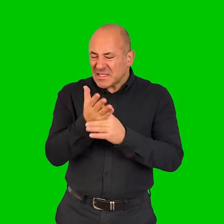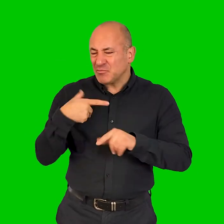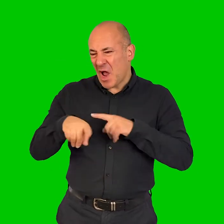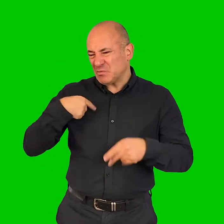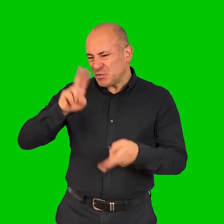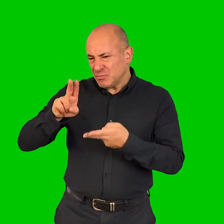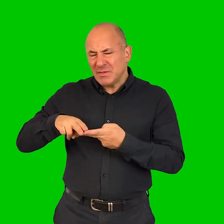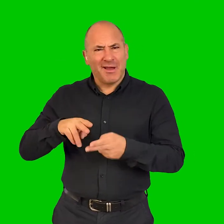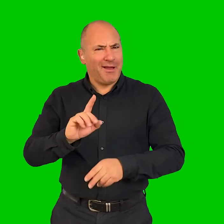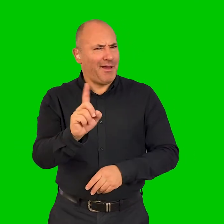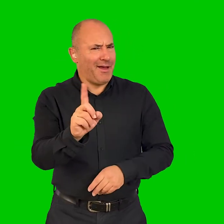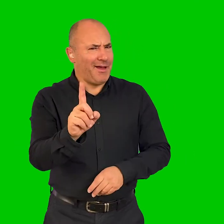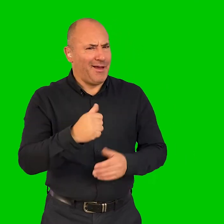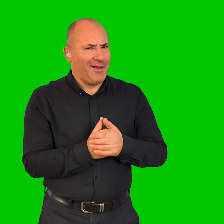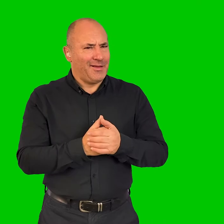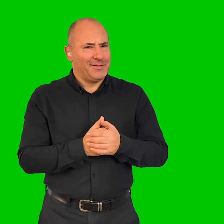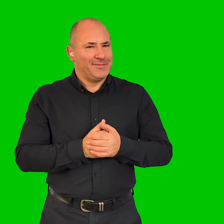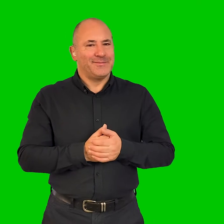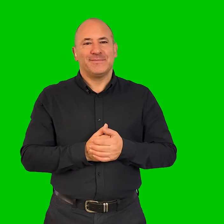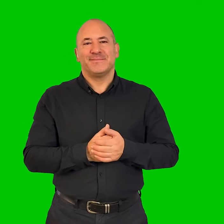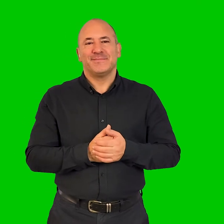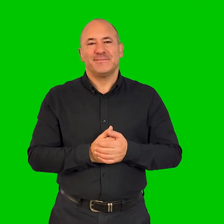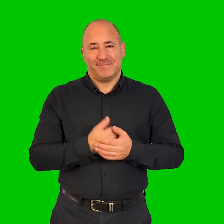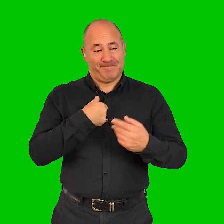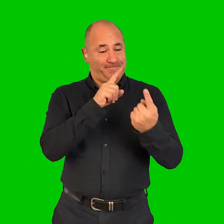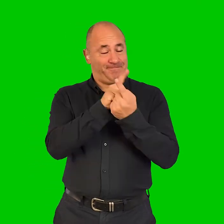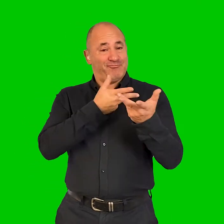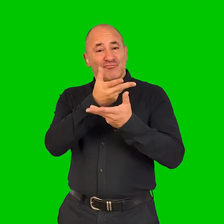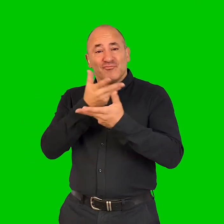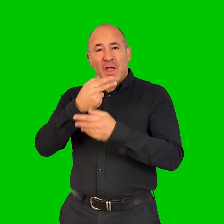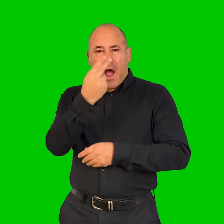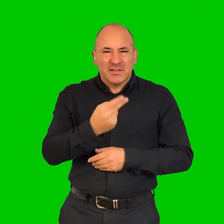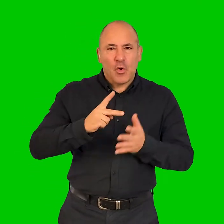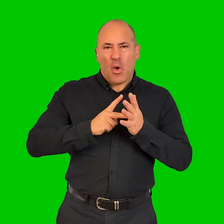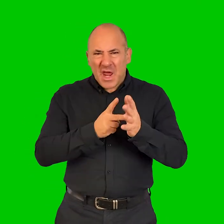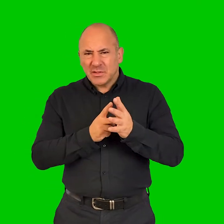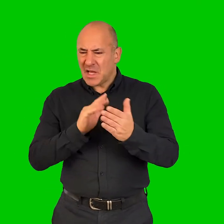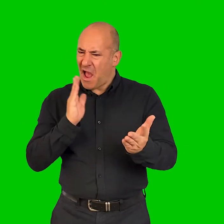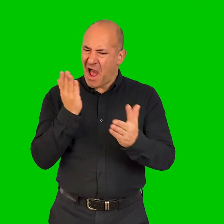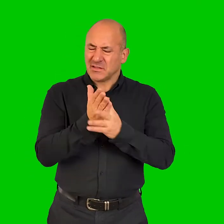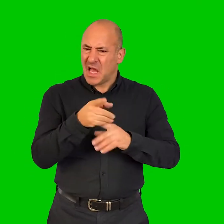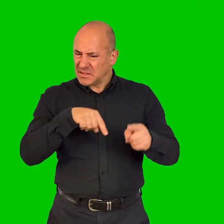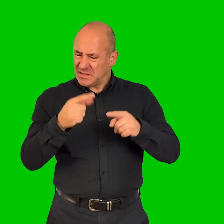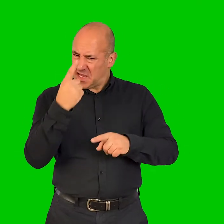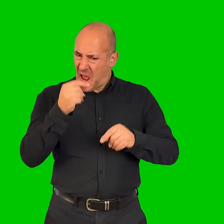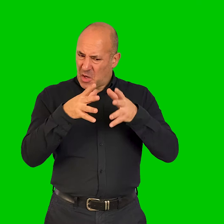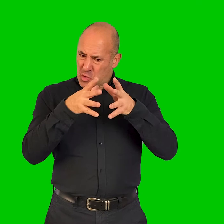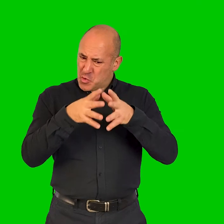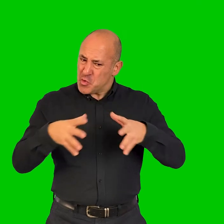access on the cheap. We're talking to artists and organisations about how access can scale.